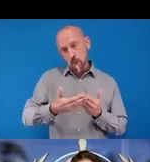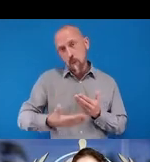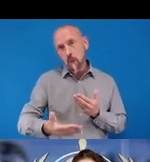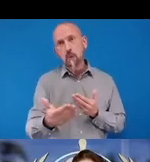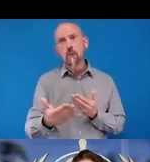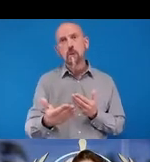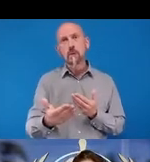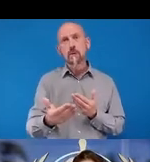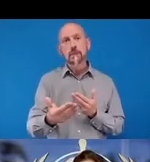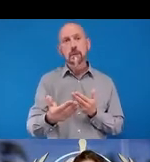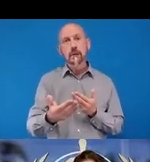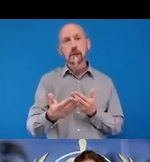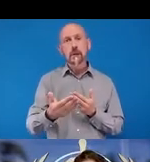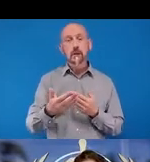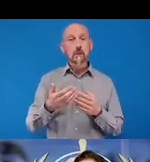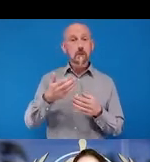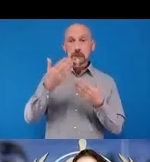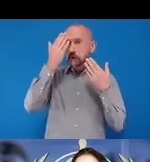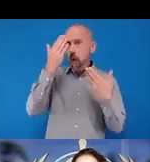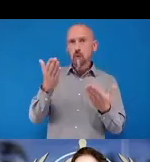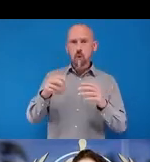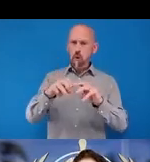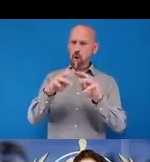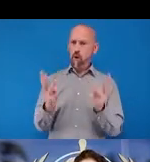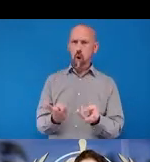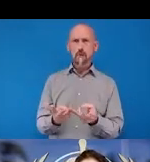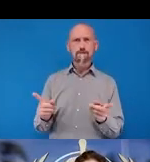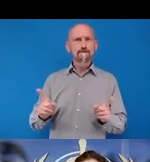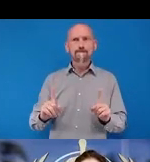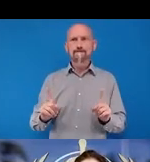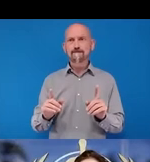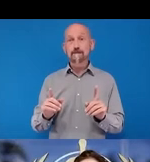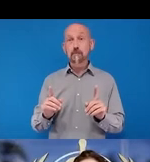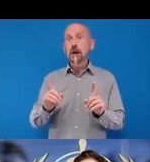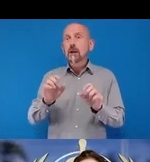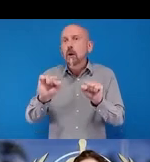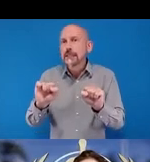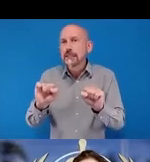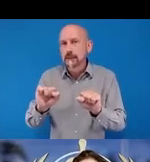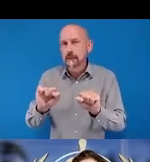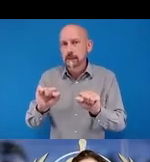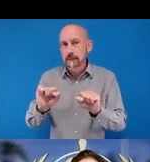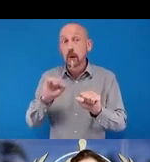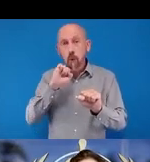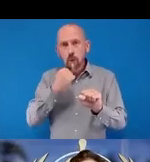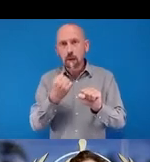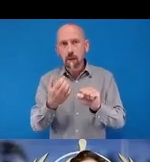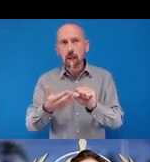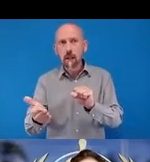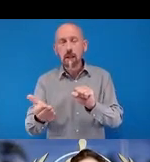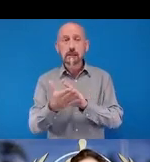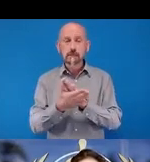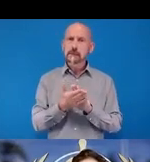we don't have the global picture, but not yet. Alakos And it is fundamental that we move